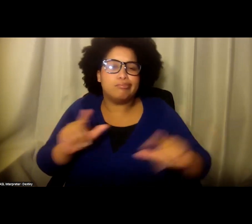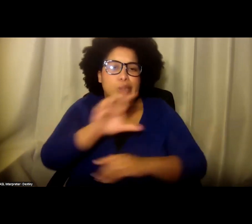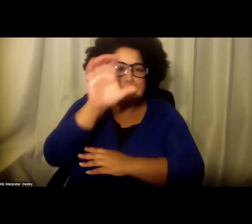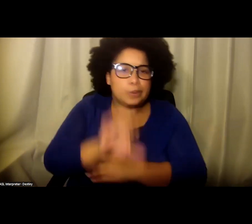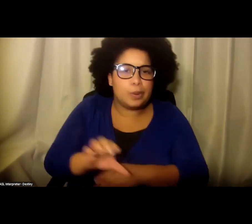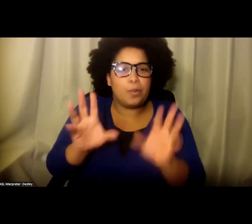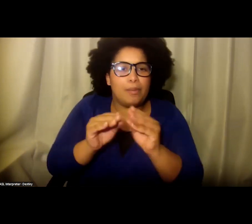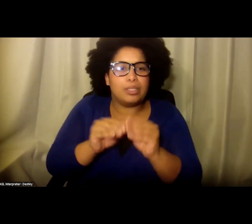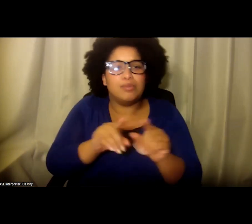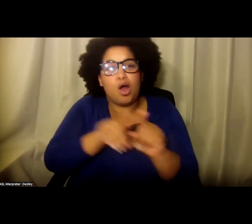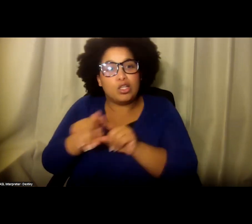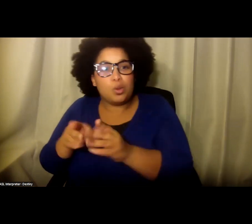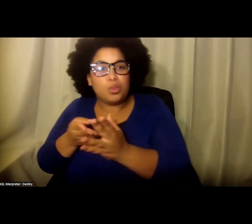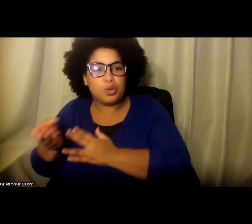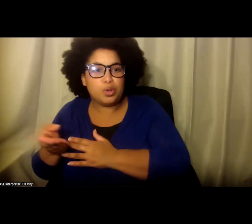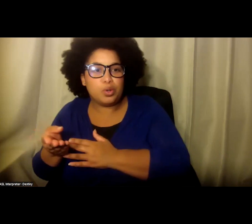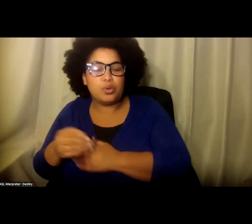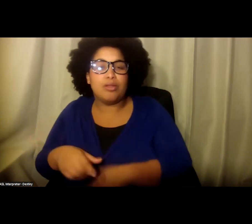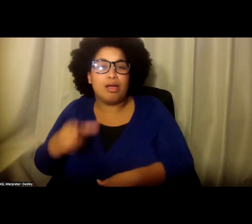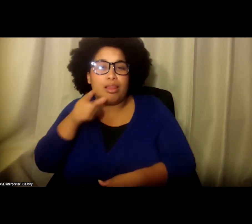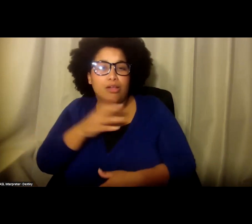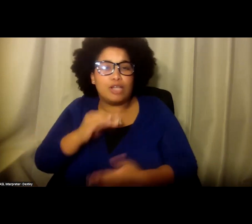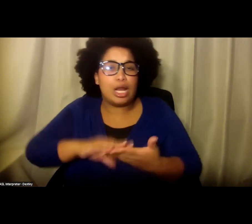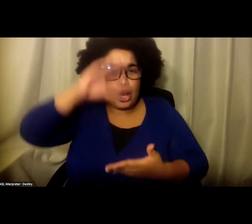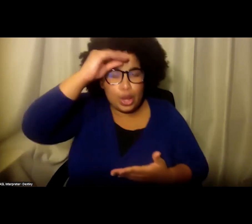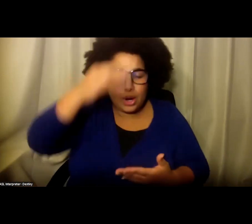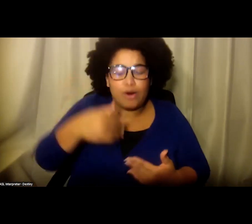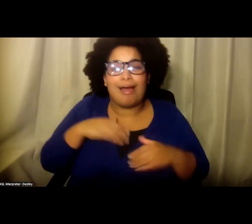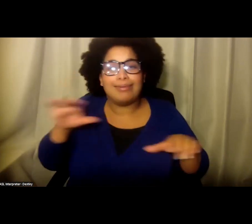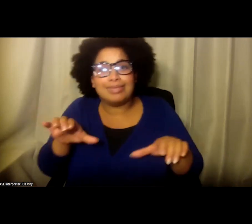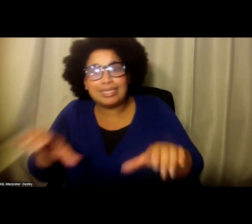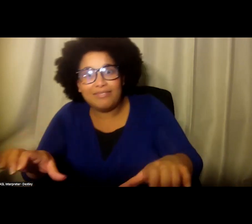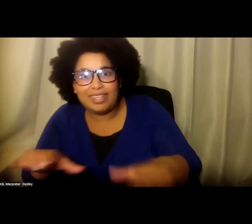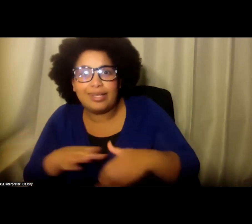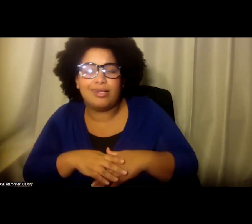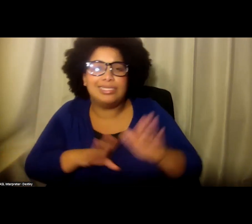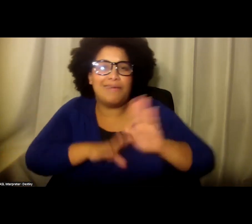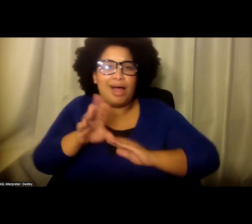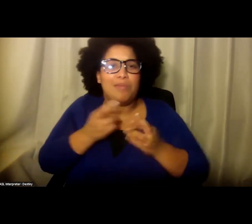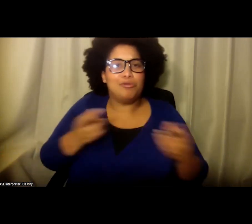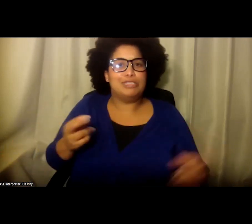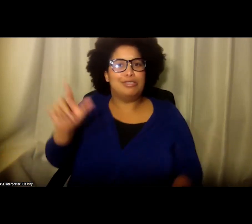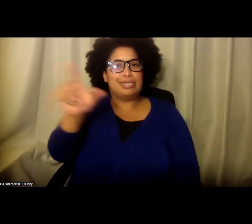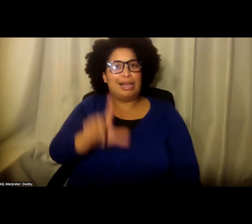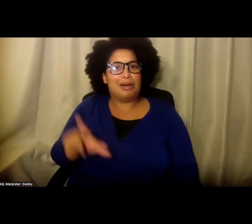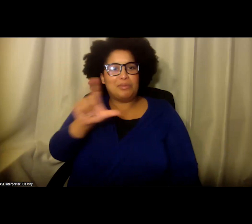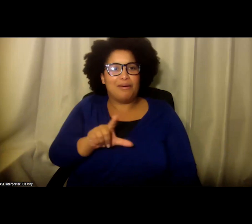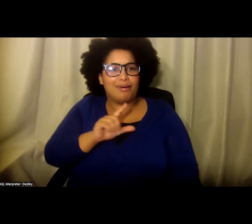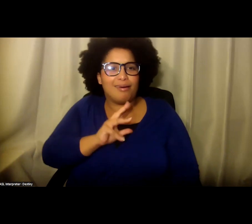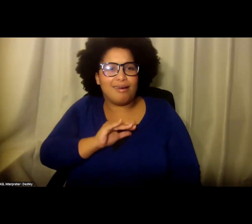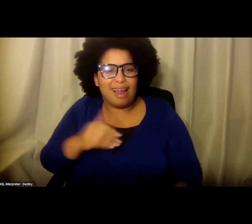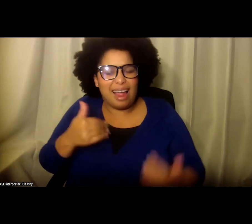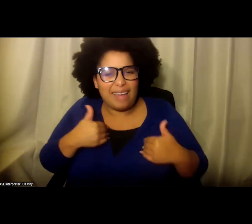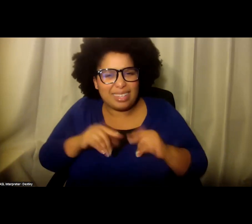to make those connections through, you know, lunch and learns. They had activities, they had able to develop a resource library, you know, really having